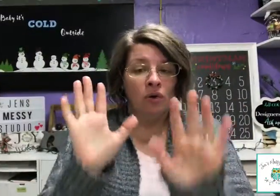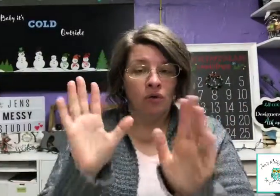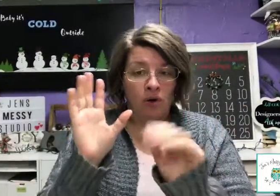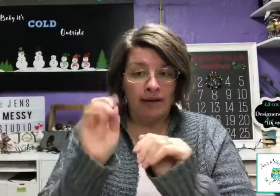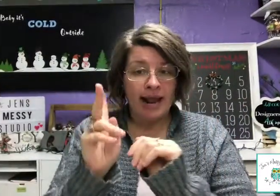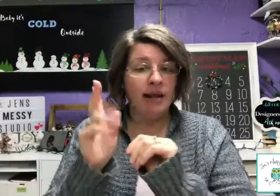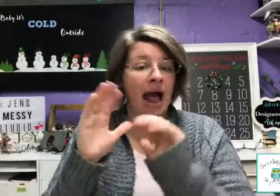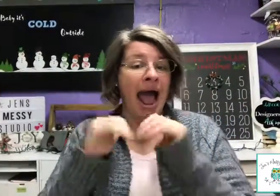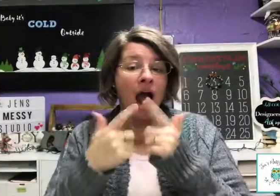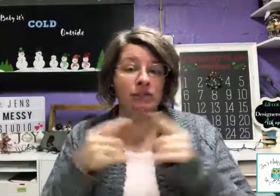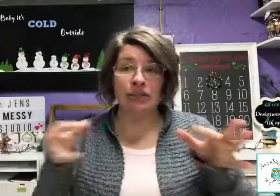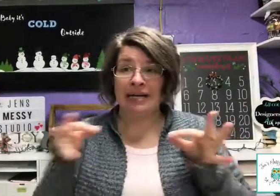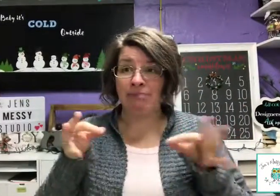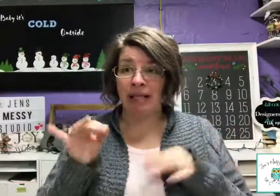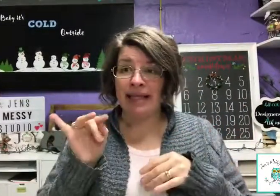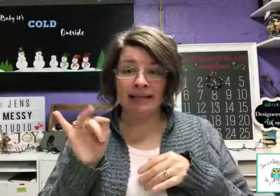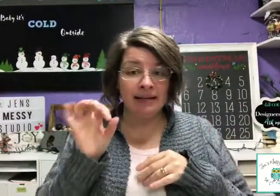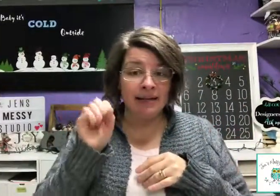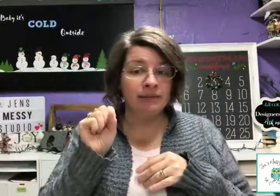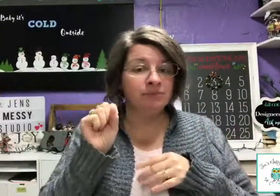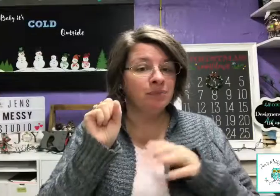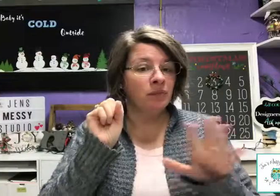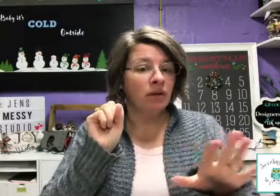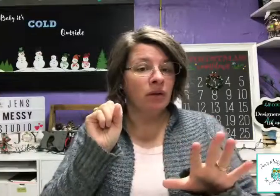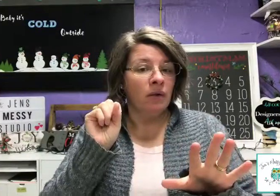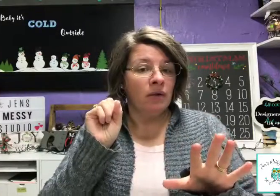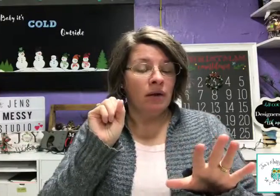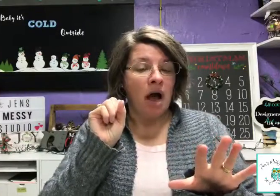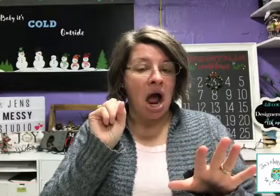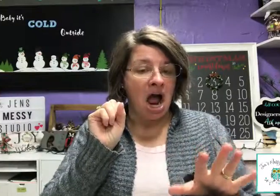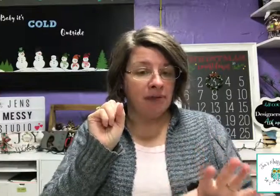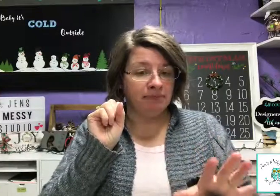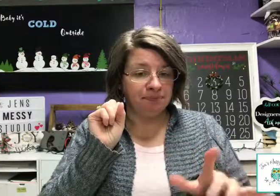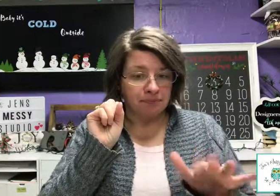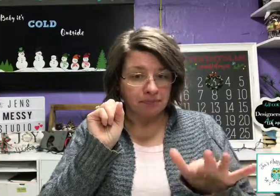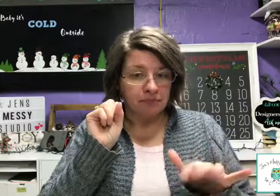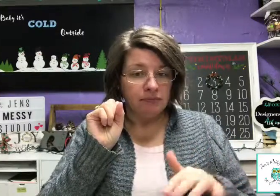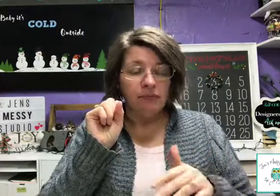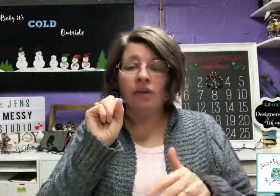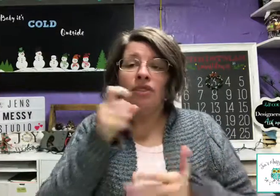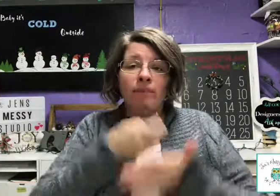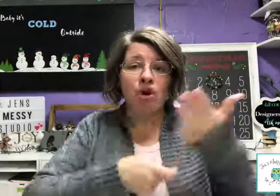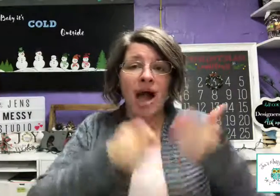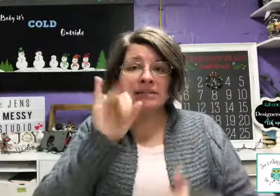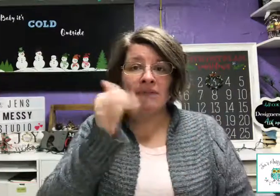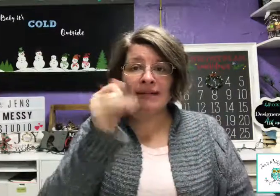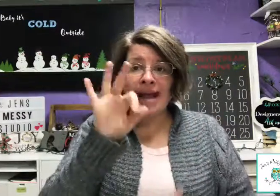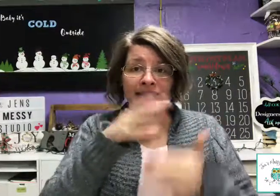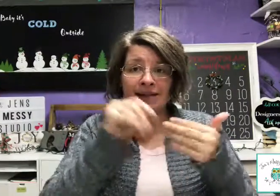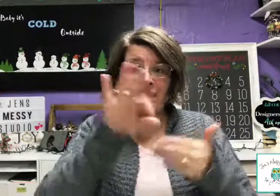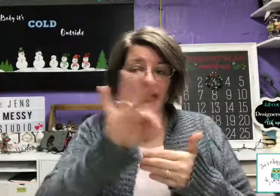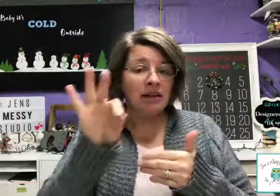Okay, how do you play anything? Um, the price of $90.99.